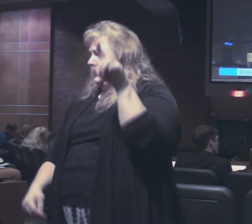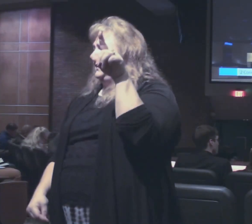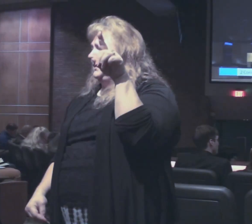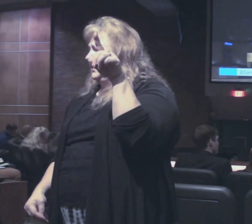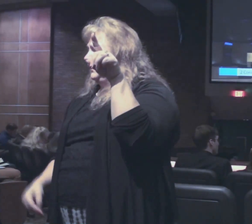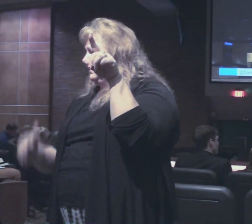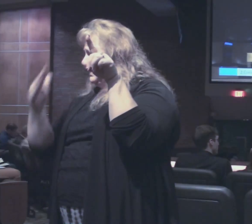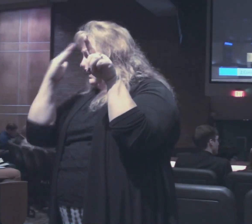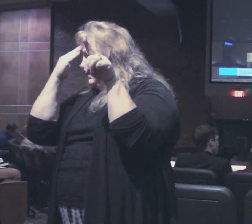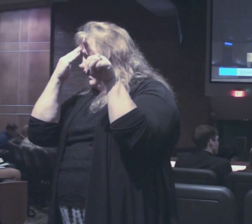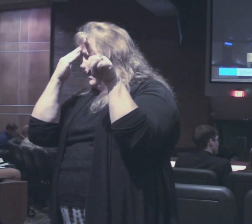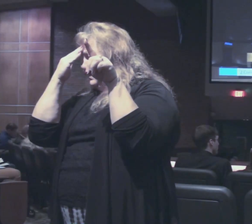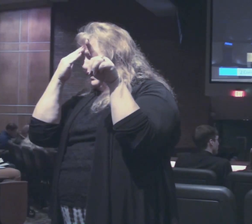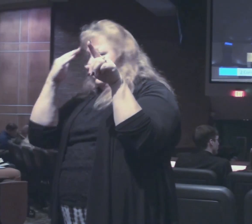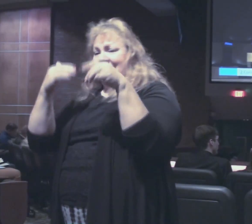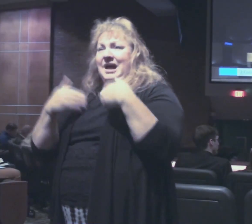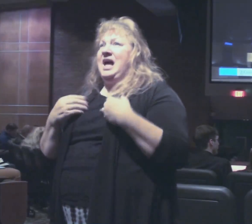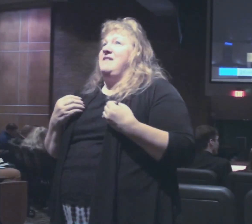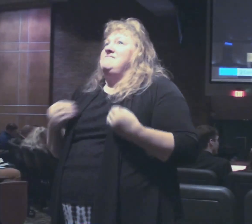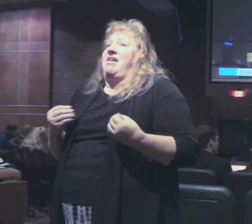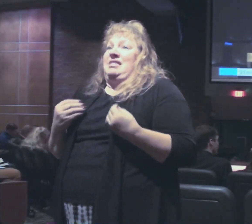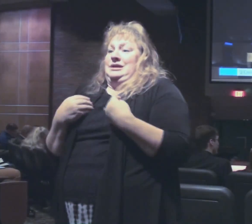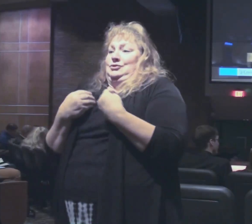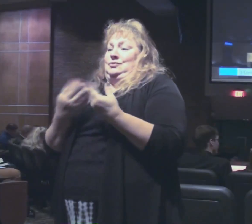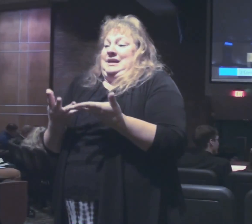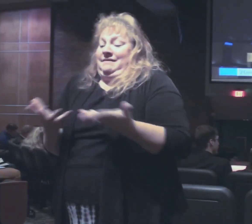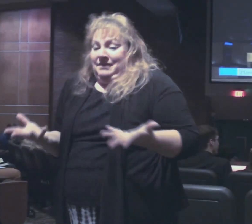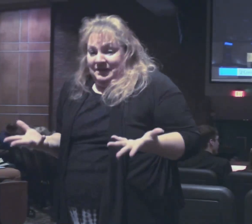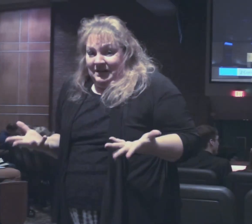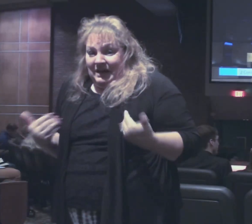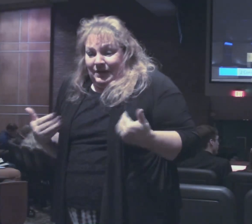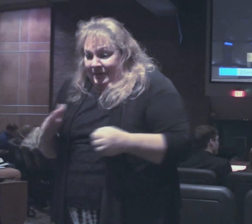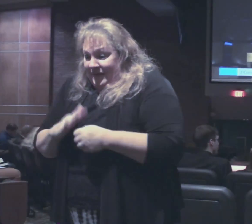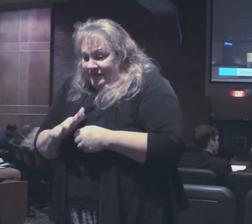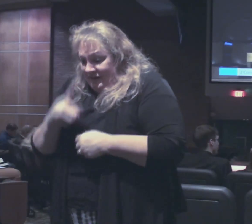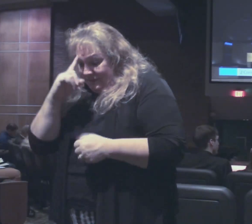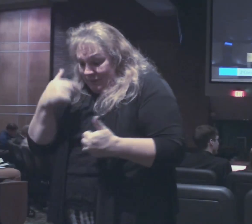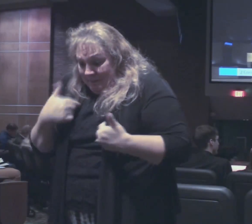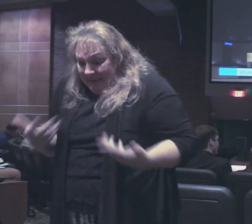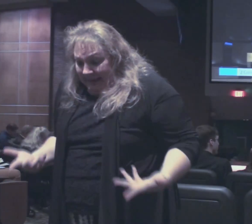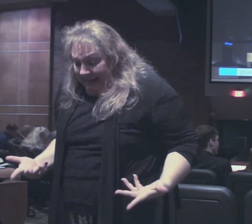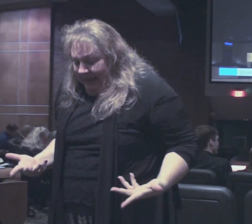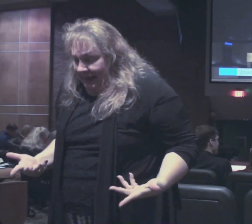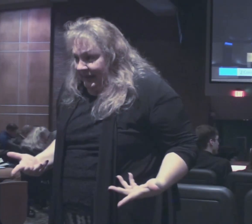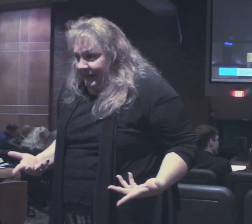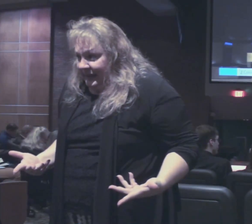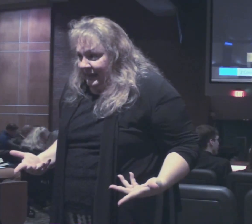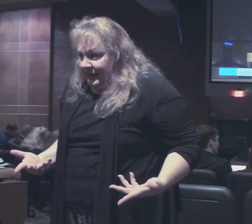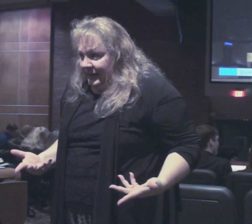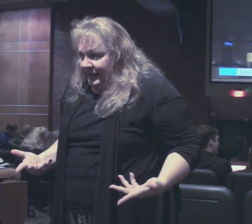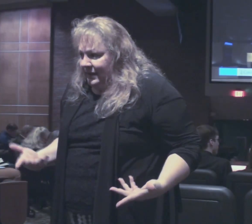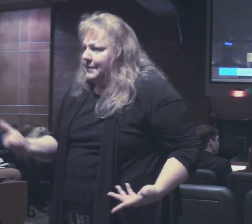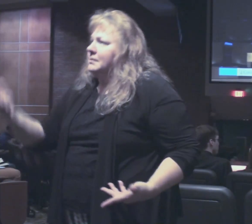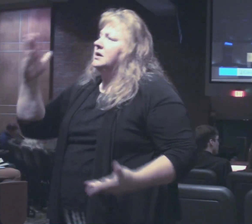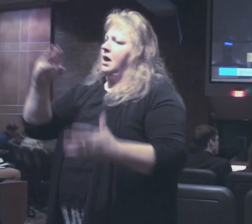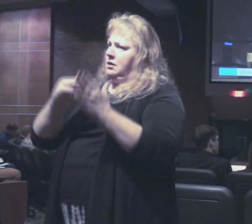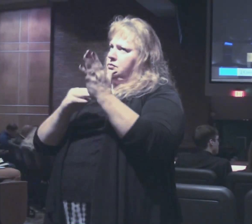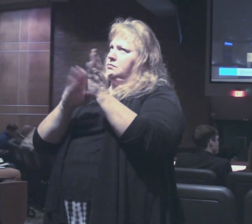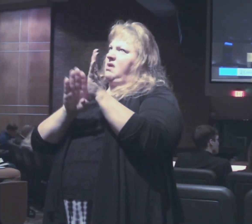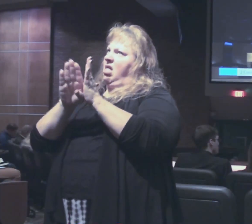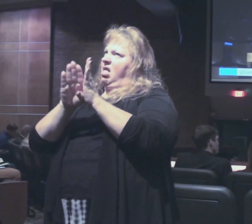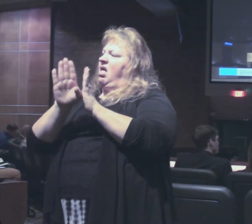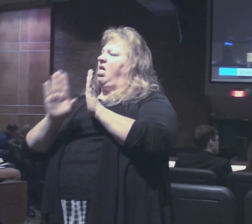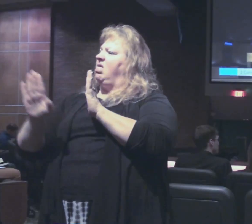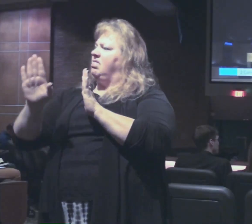you know pressure was I don't have anything to give to anyone I hardly have enough for me but God was maturing and